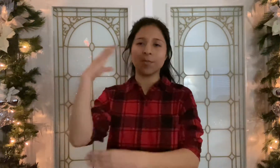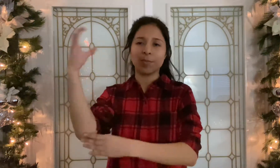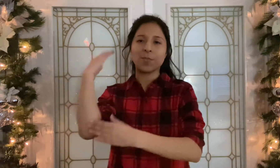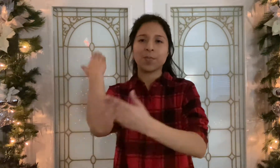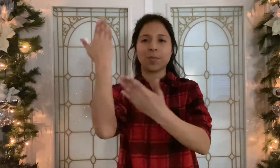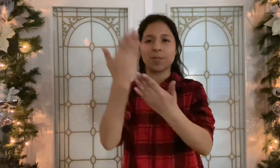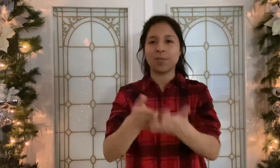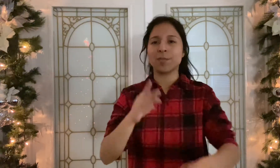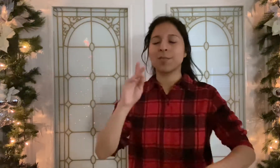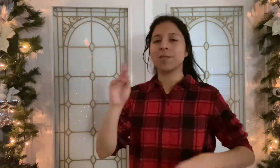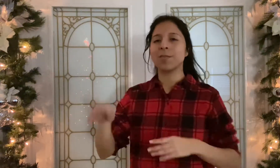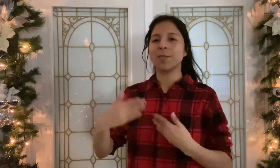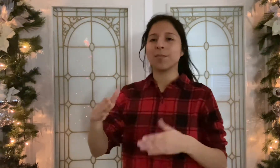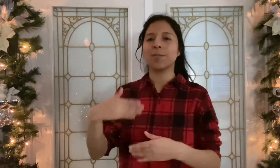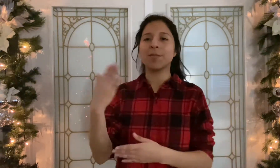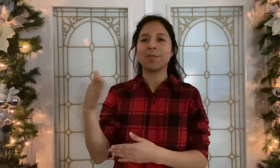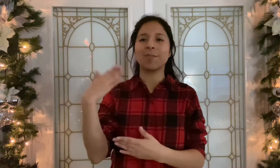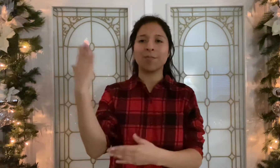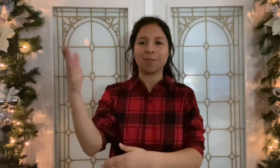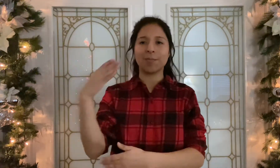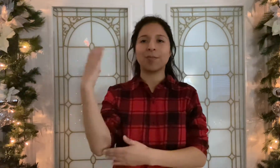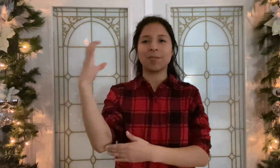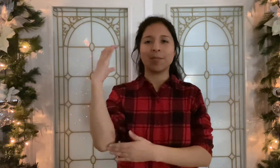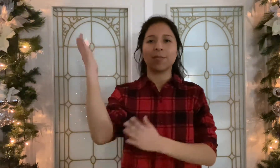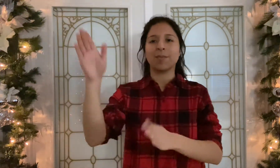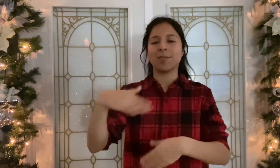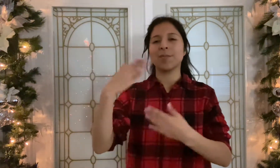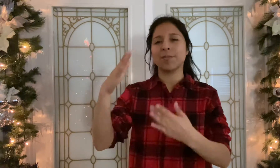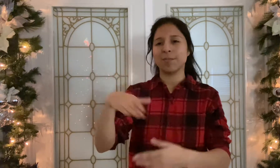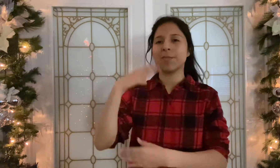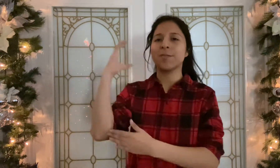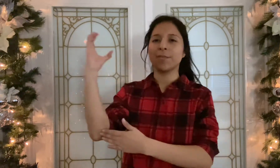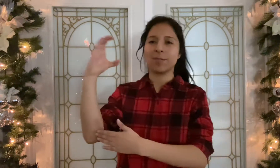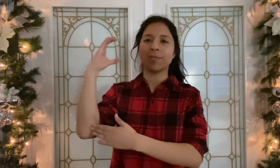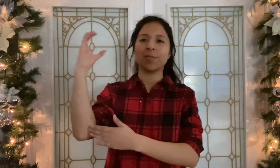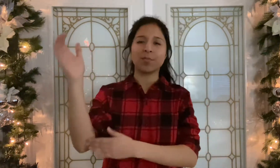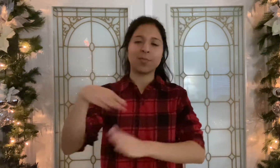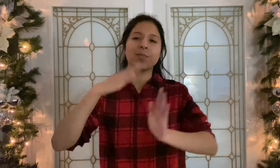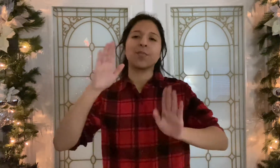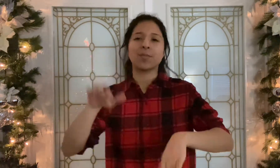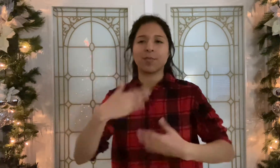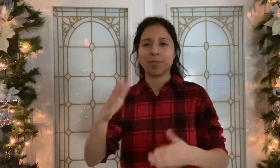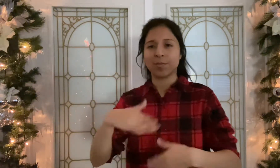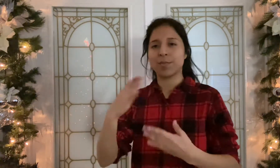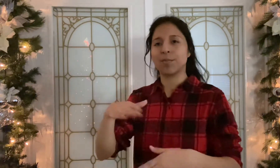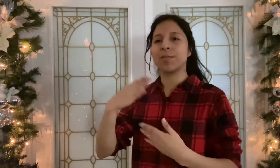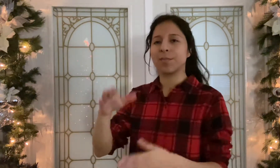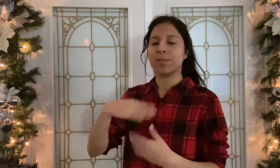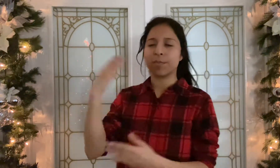Christmas is here Merry merry merry merry Christmas Merry merry merry merry